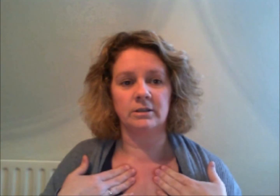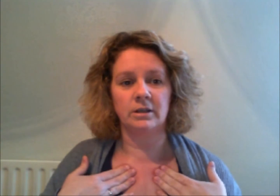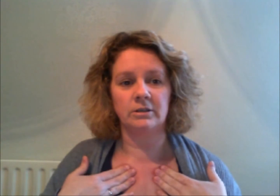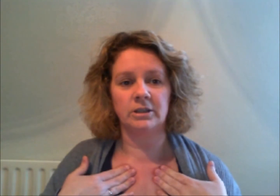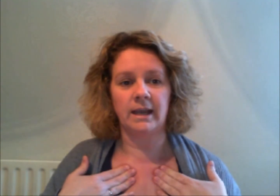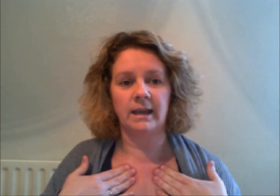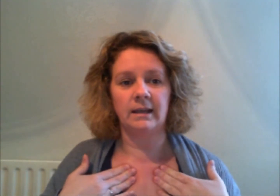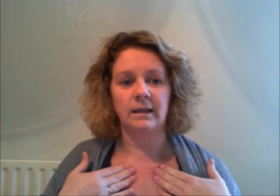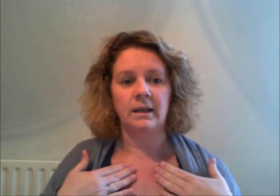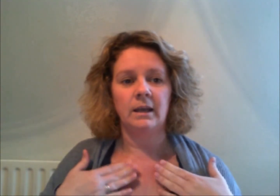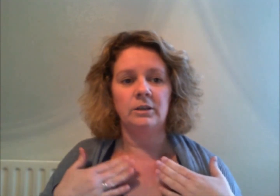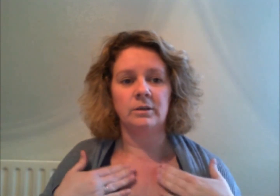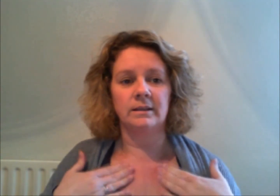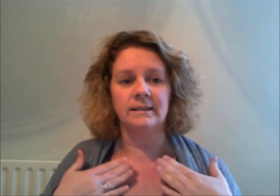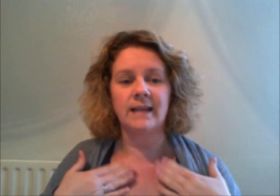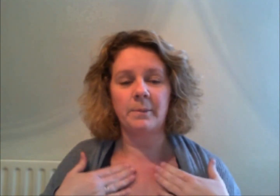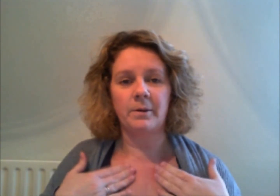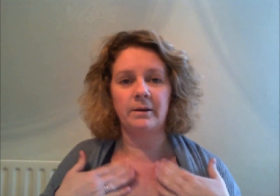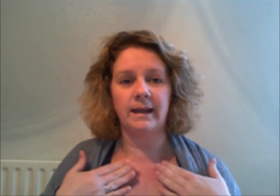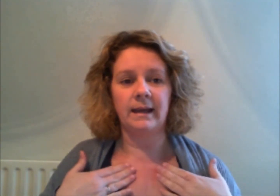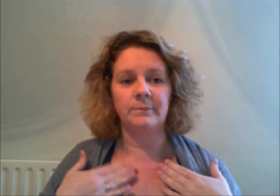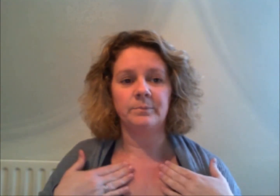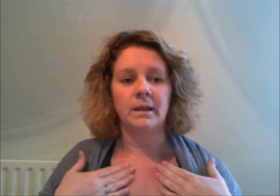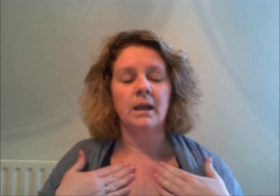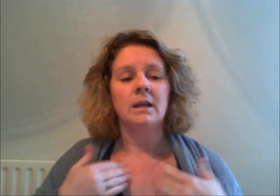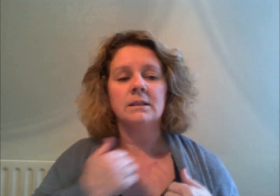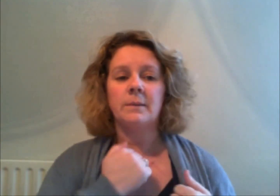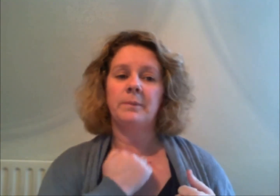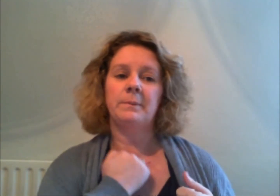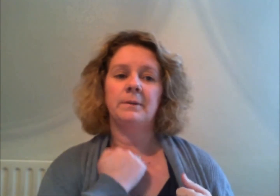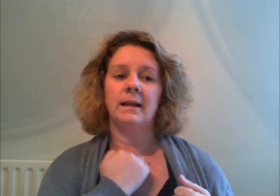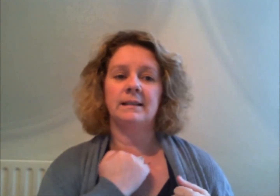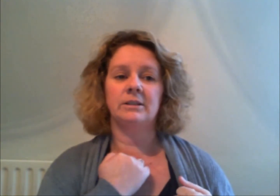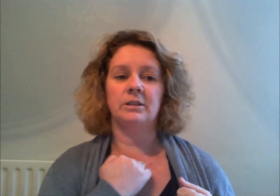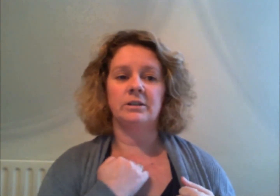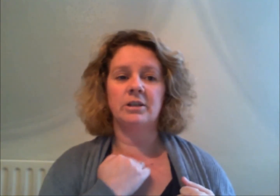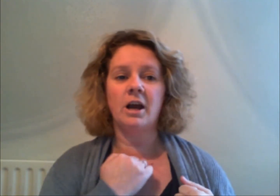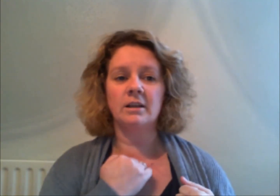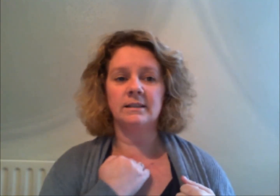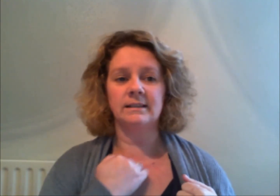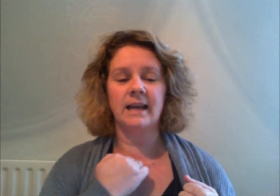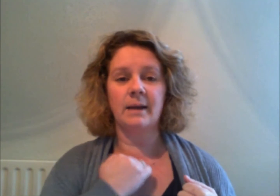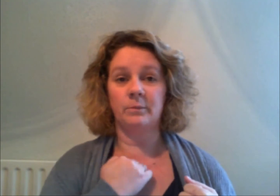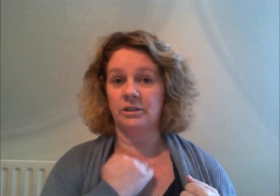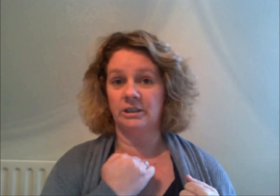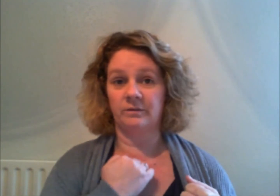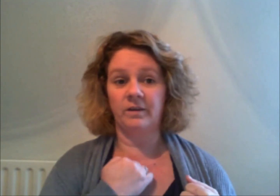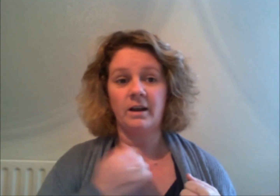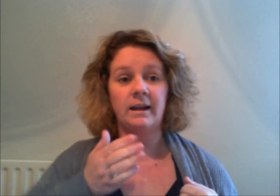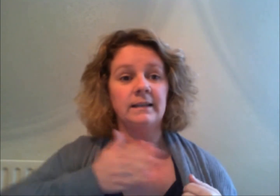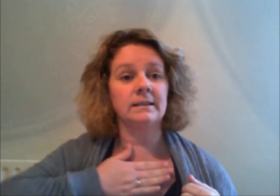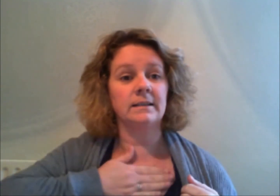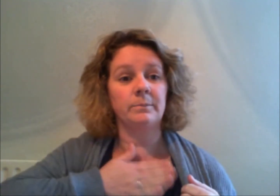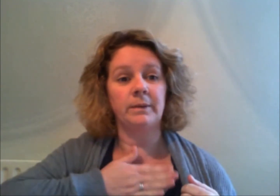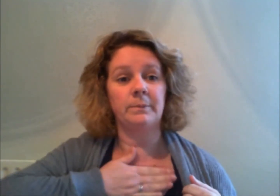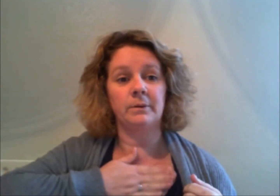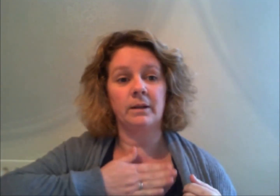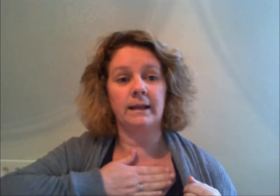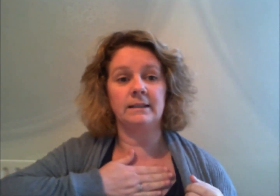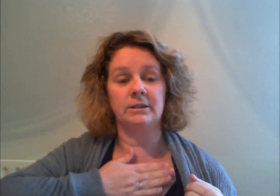touch it you can tap on it some people like to do the Tarzan tap which is fine some people like to